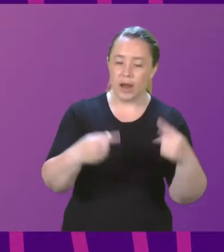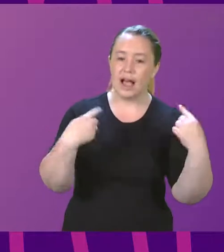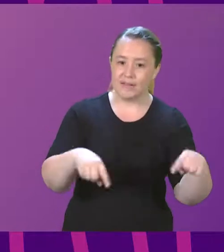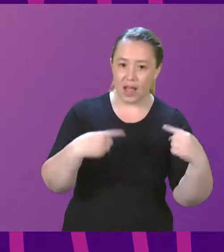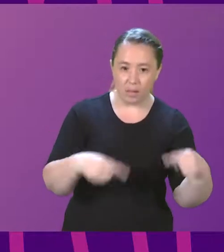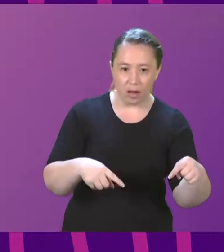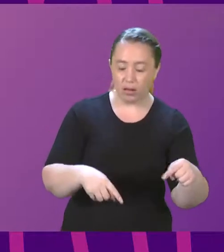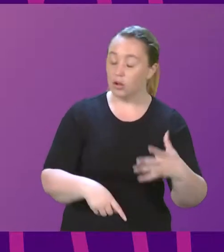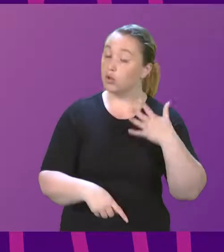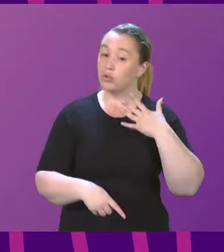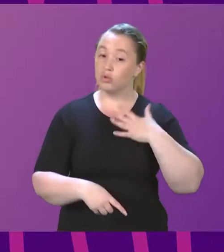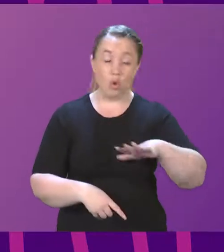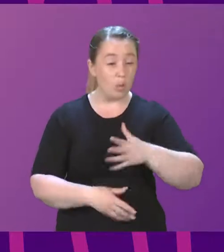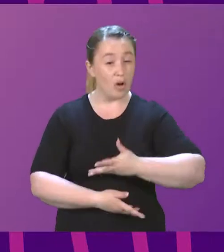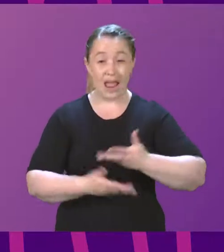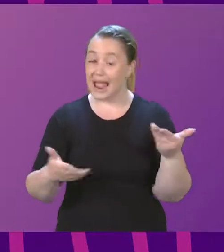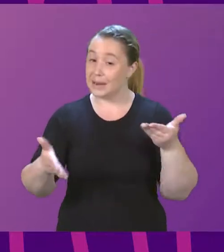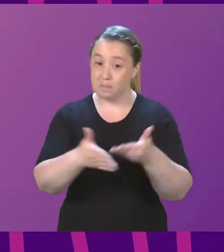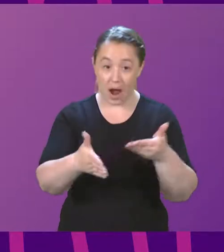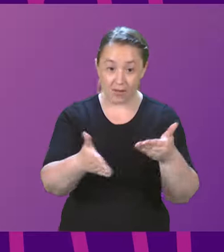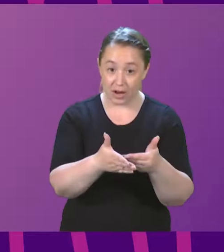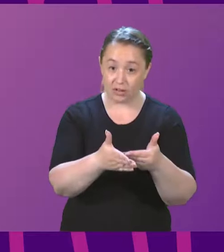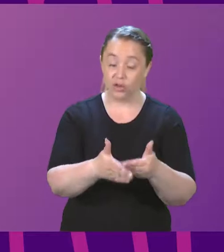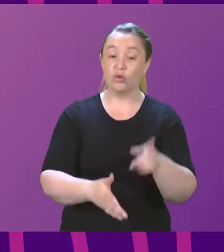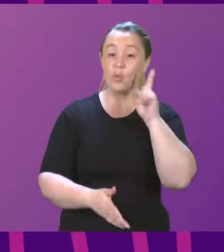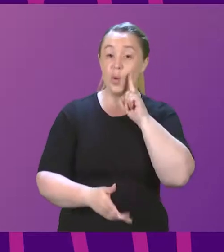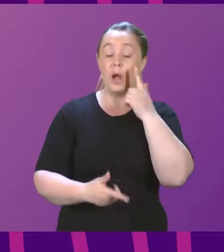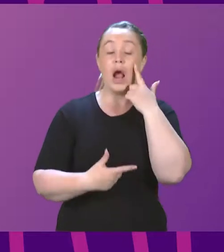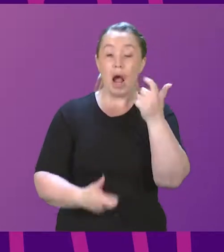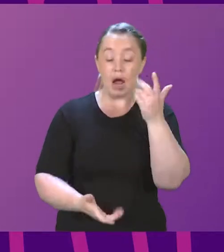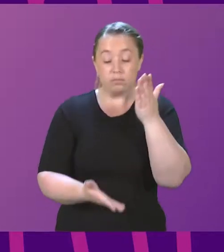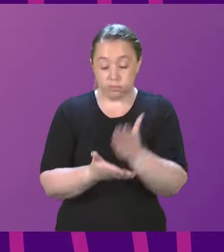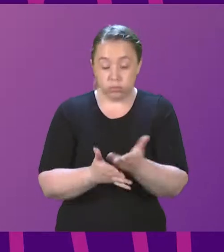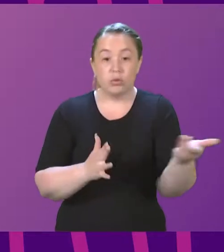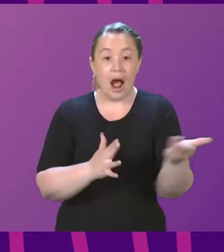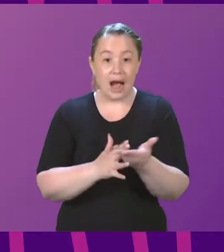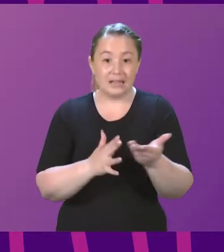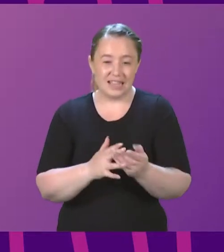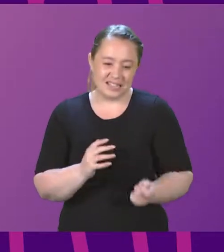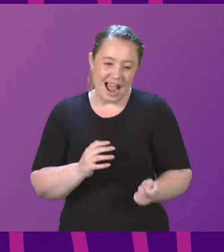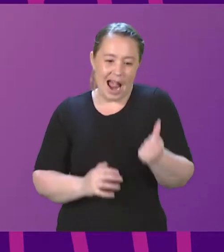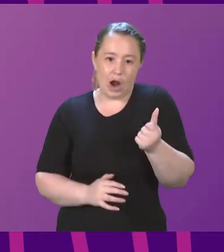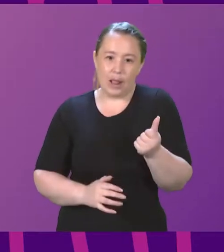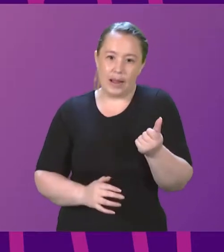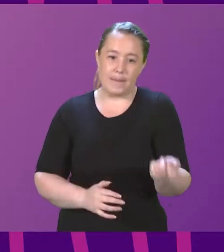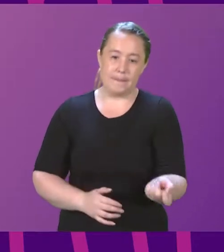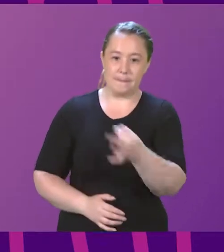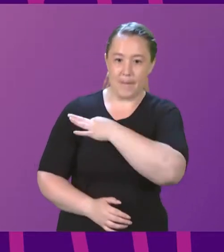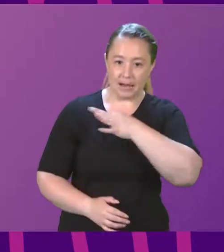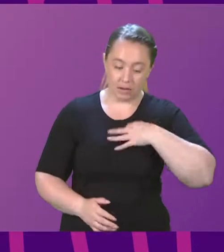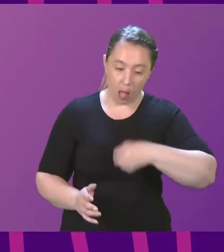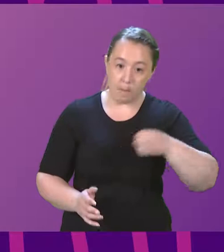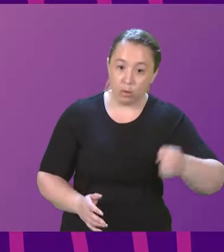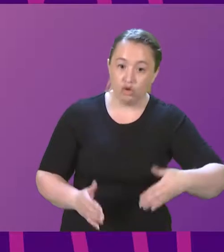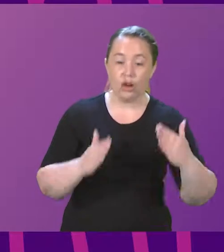no barriers to women in terms of accessing early medication, early medical abortion